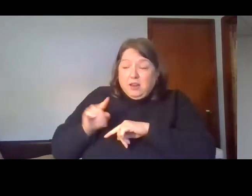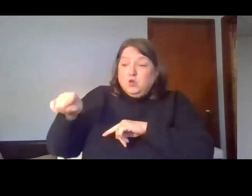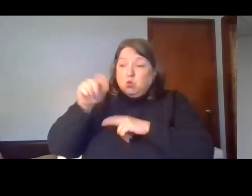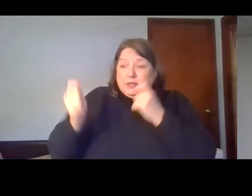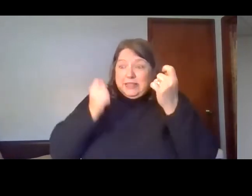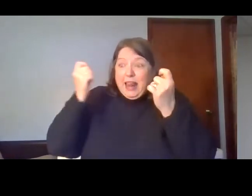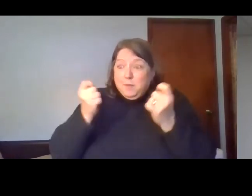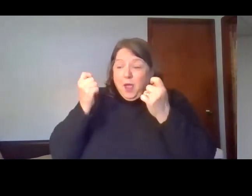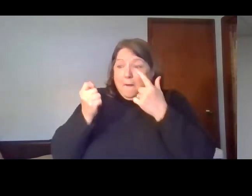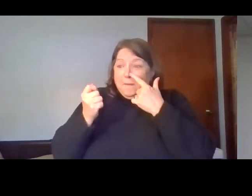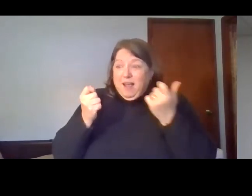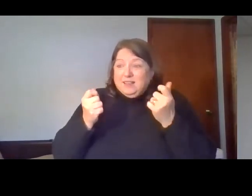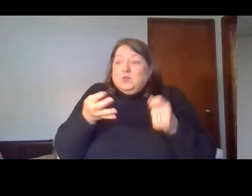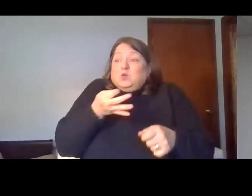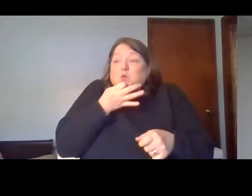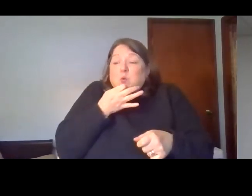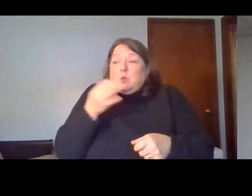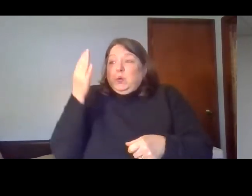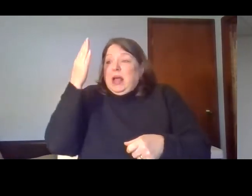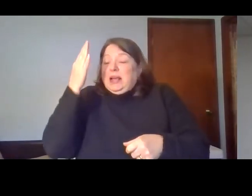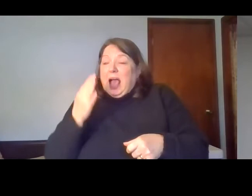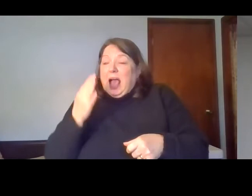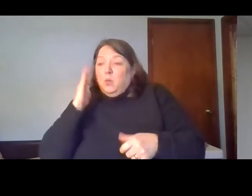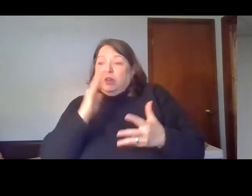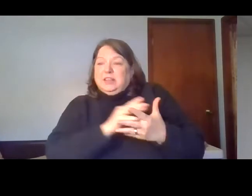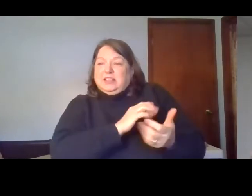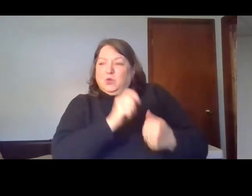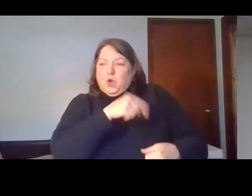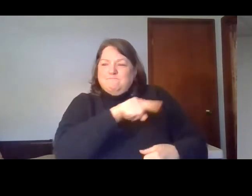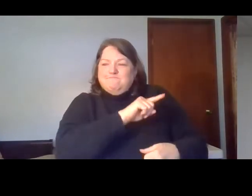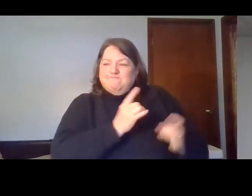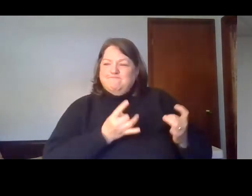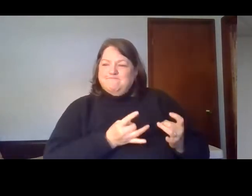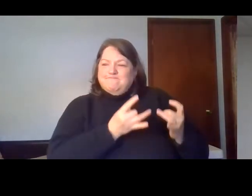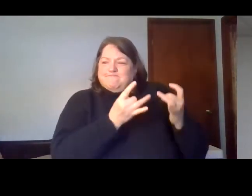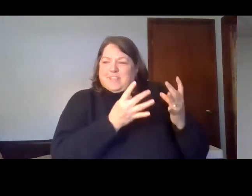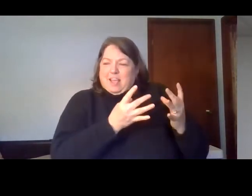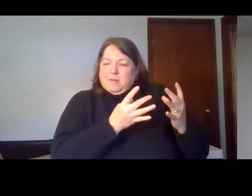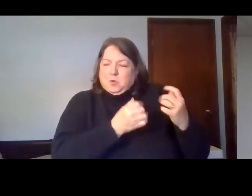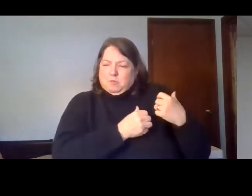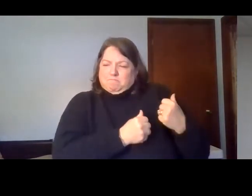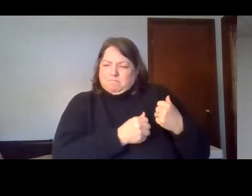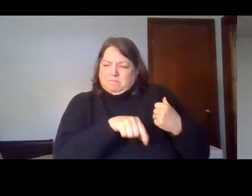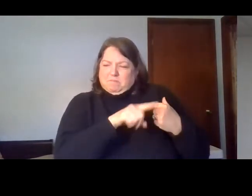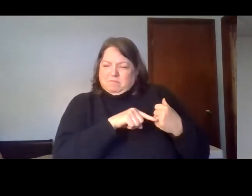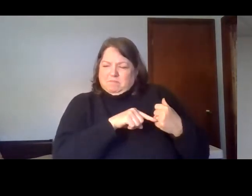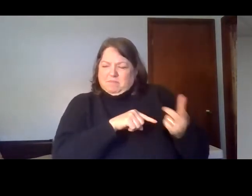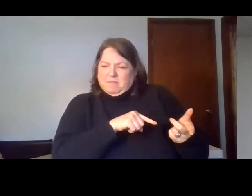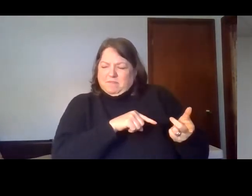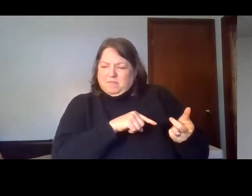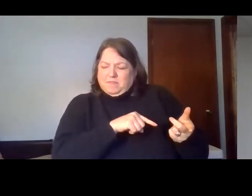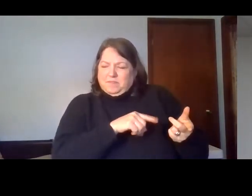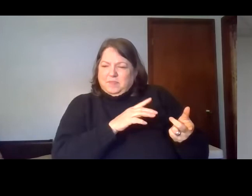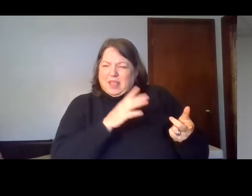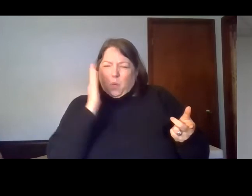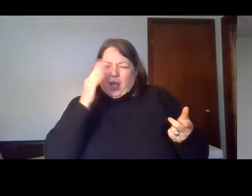about to bring an end to their demise and an end to these powerful Ninevites by his judgment. And so they